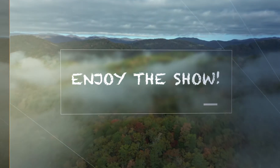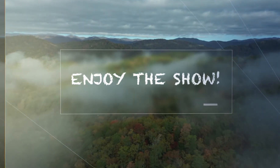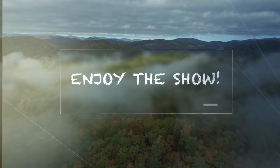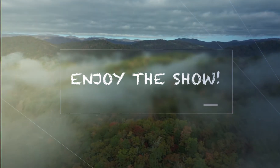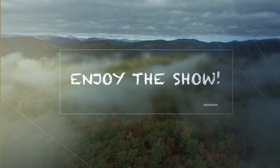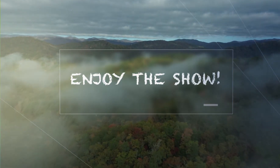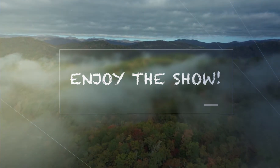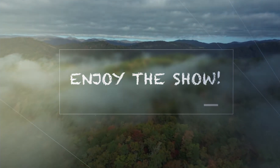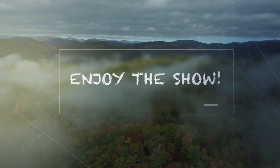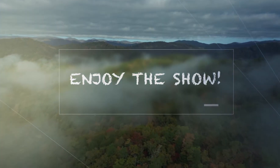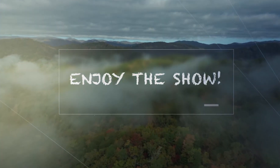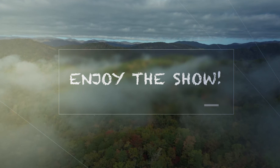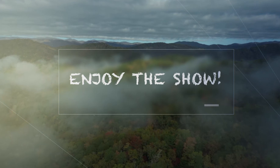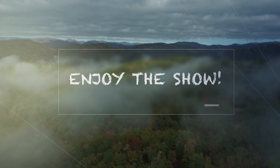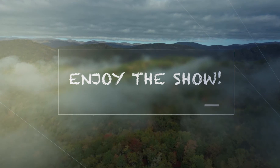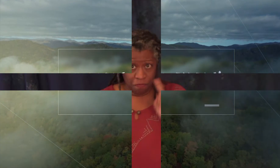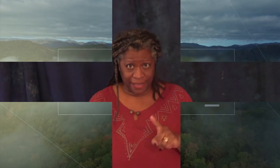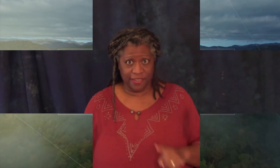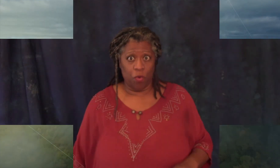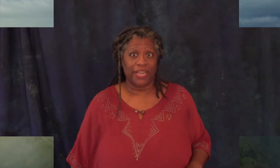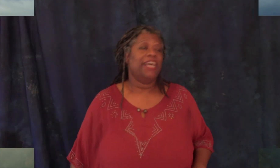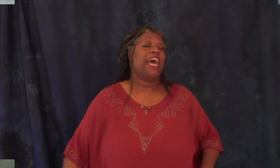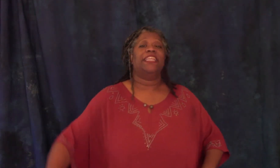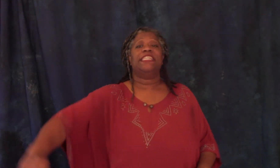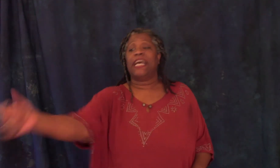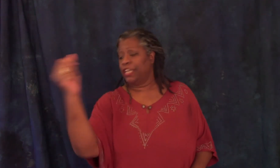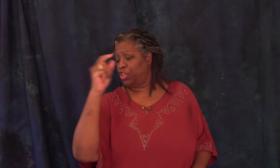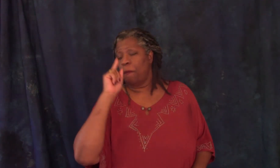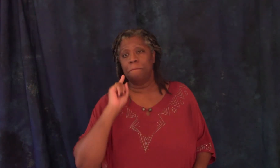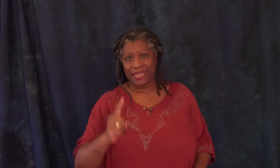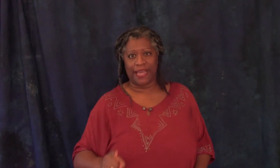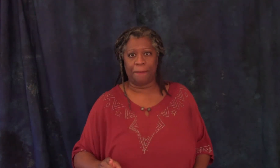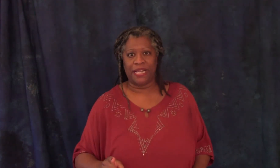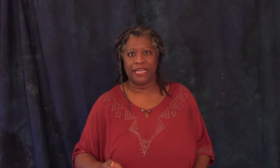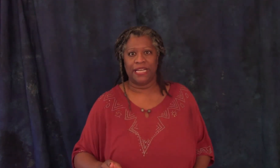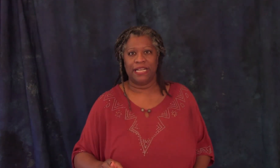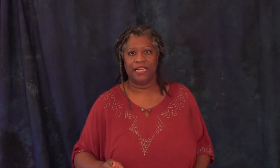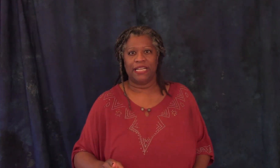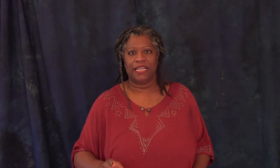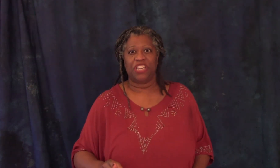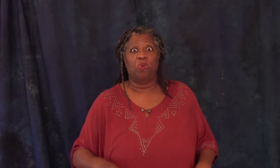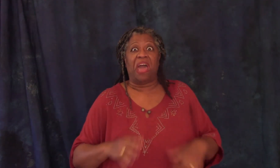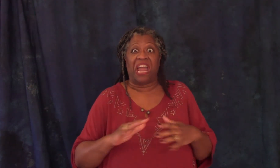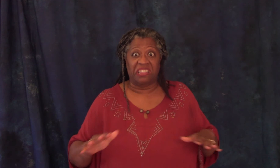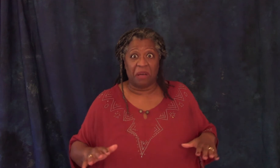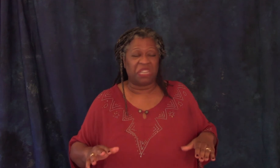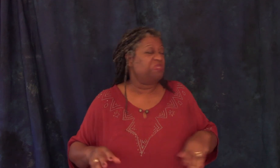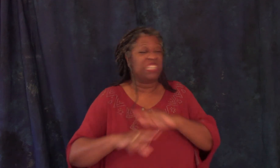Raise your hand if you've ever met someone and the second you met them you hated them like you just